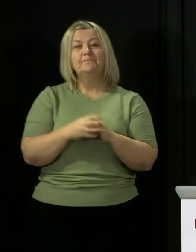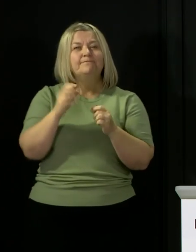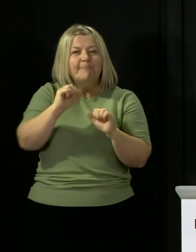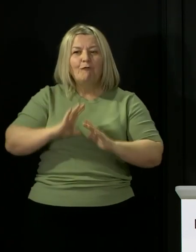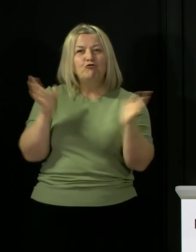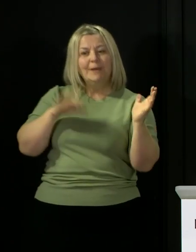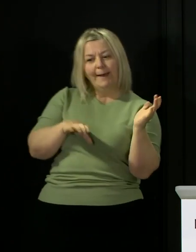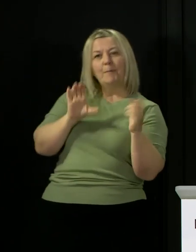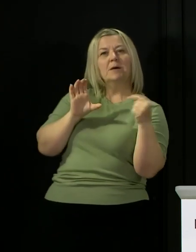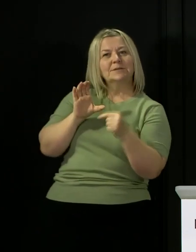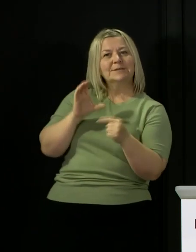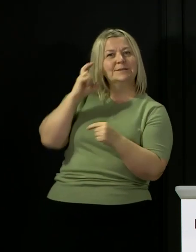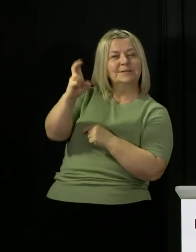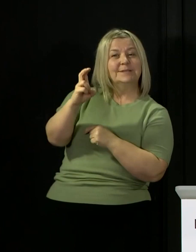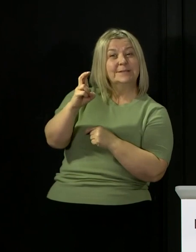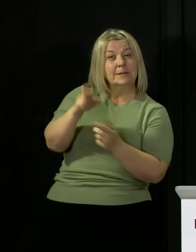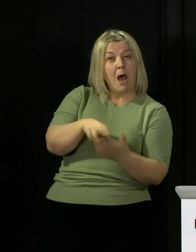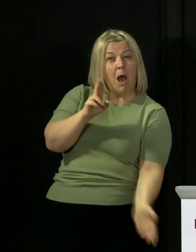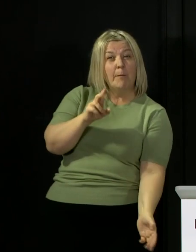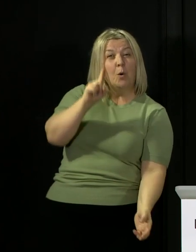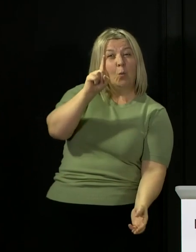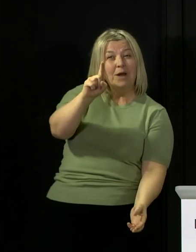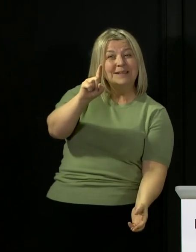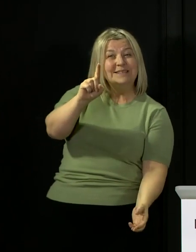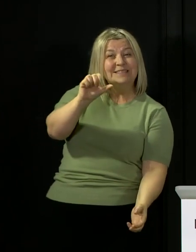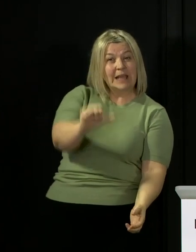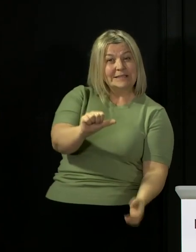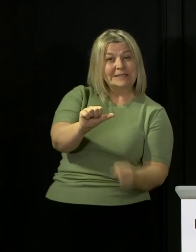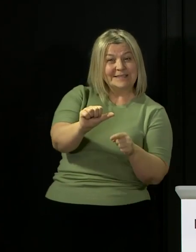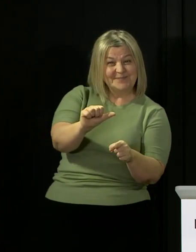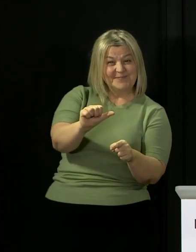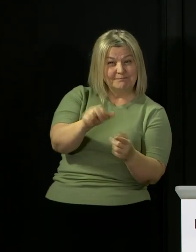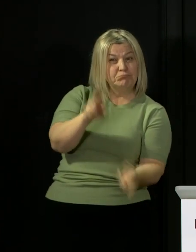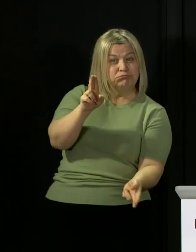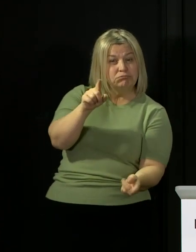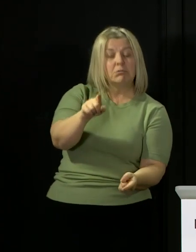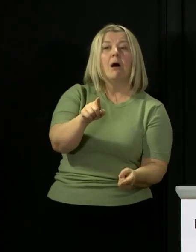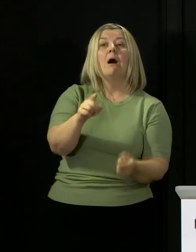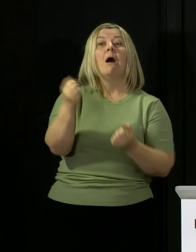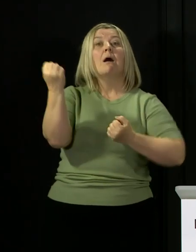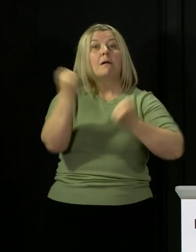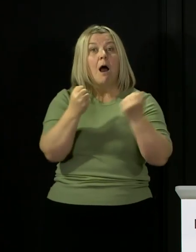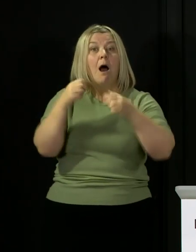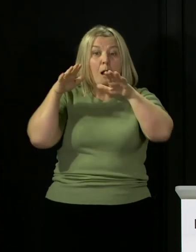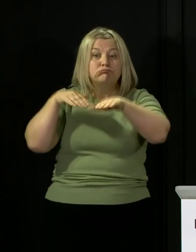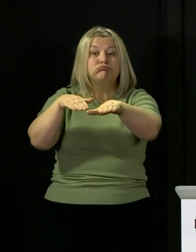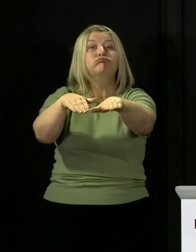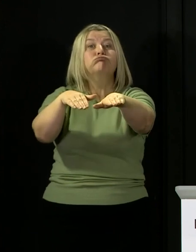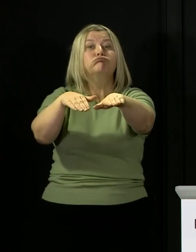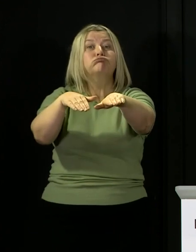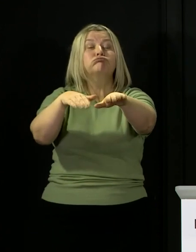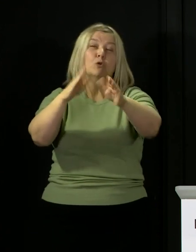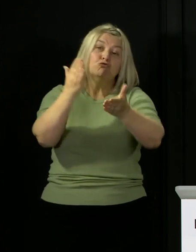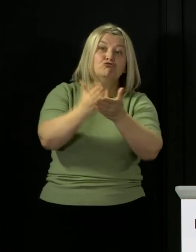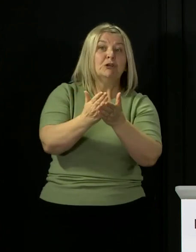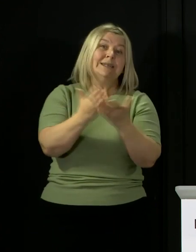transport increased by almost 1.6 last week. The car traffic we've observed on major roads is less than a third of its